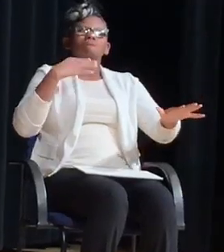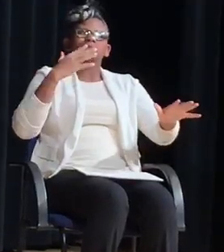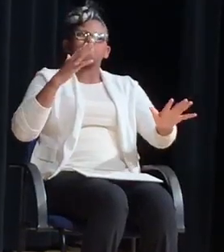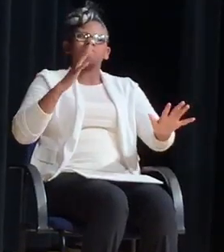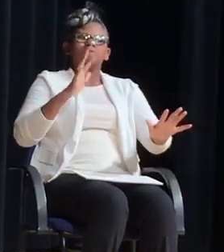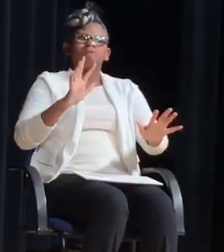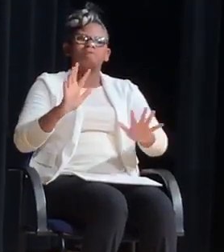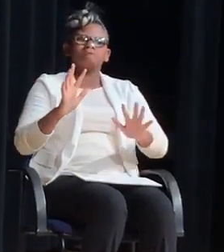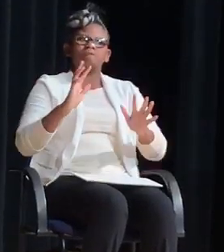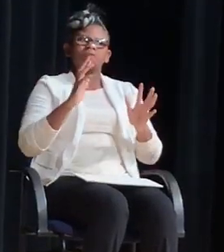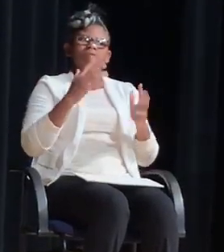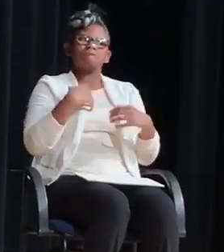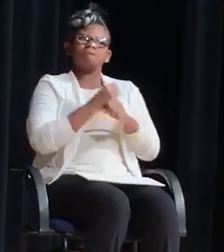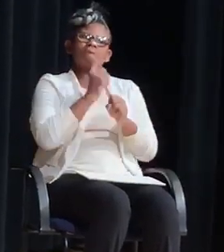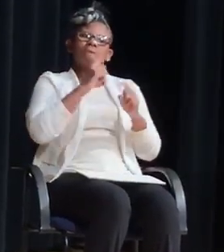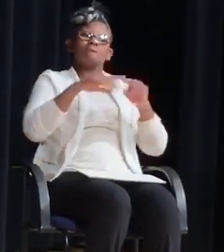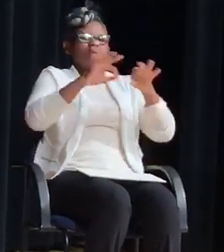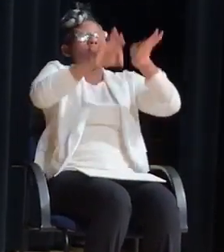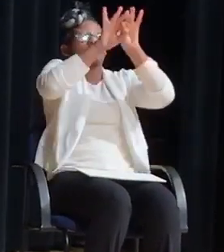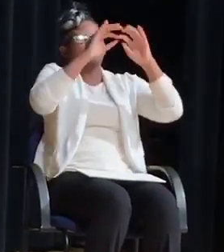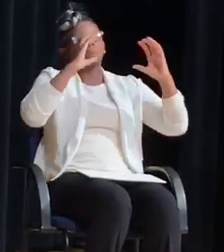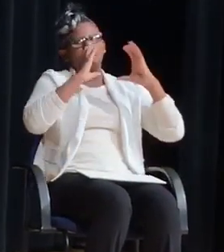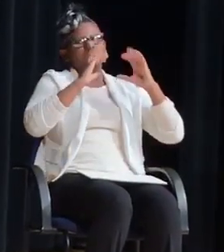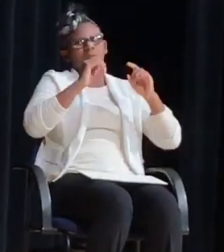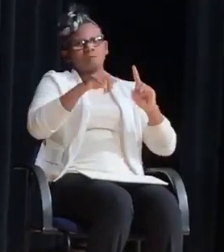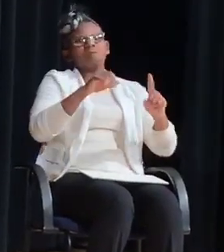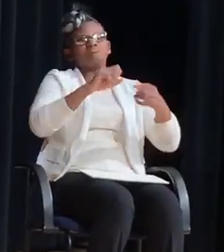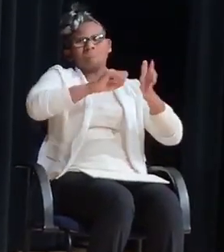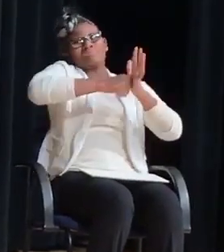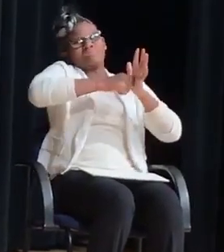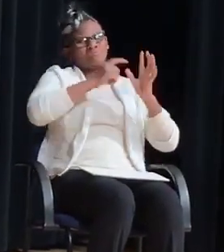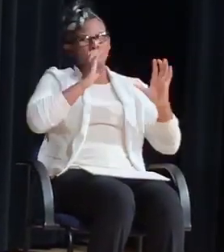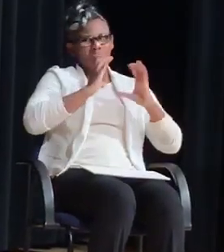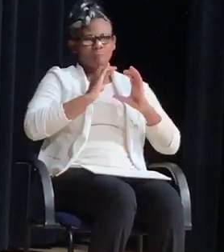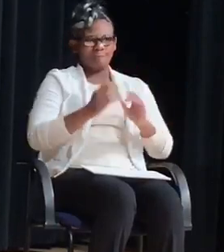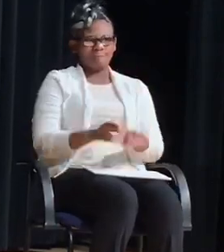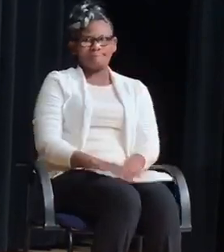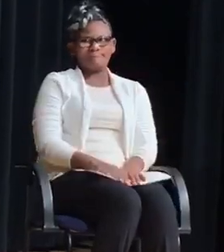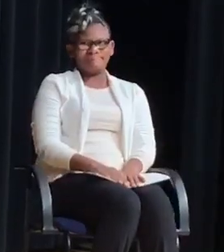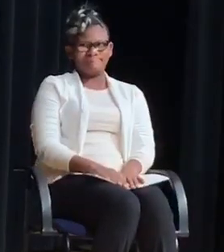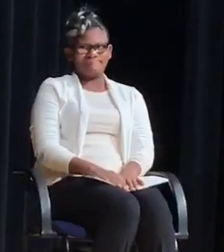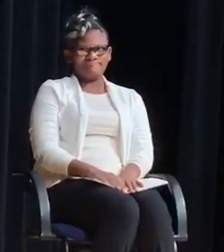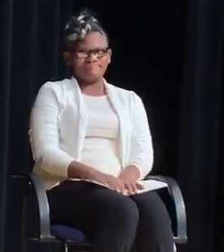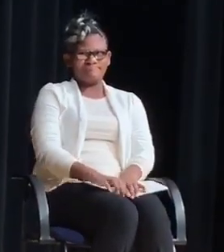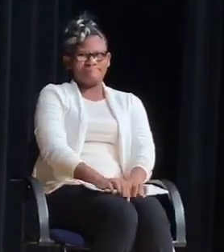but just you know making sure that you know communication is key it's very very important so